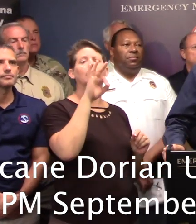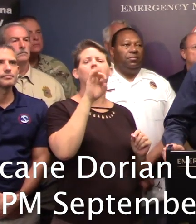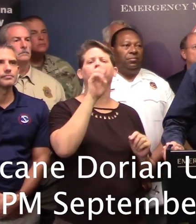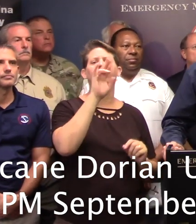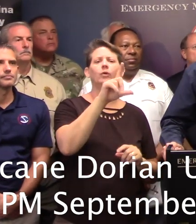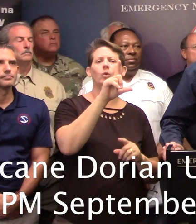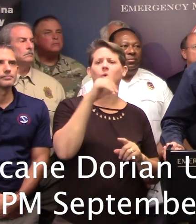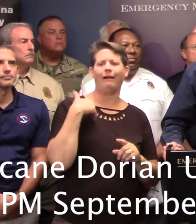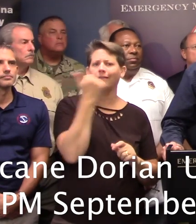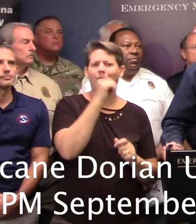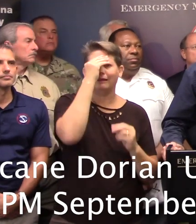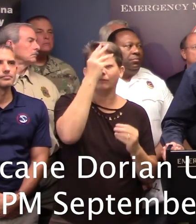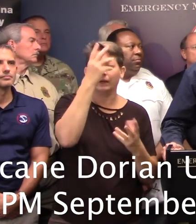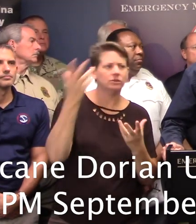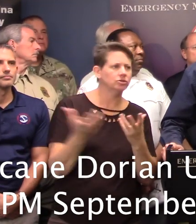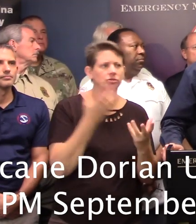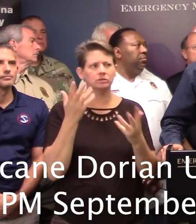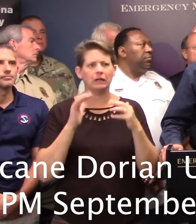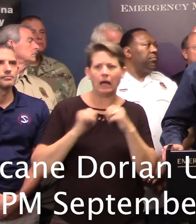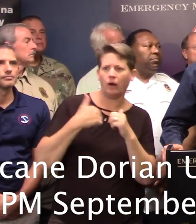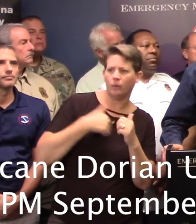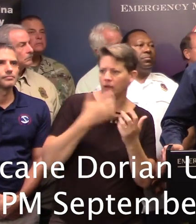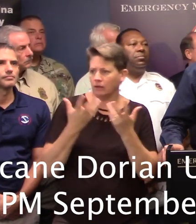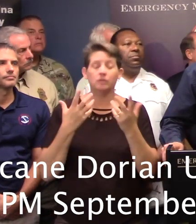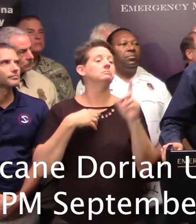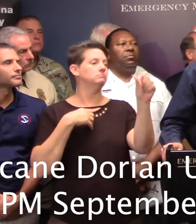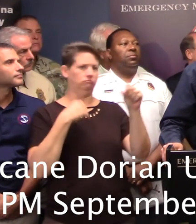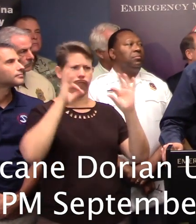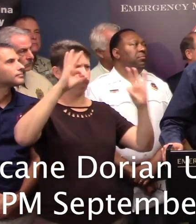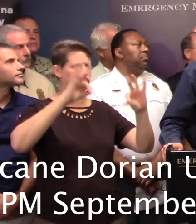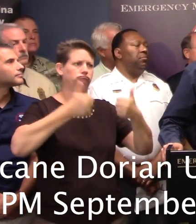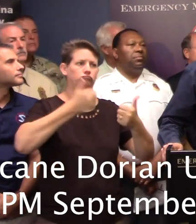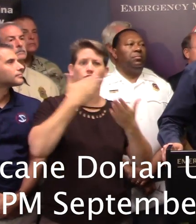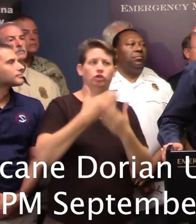state, do you have any information? How do we stand? Yes, ma'am. We're in good shape.